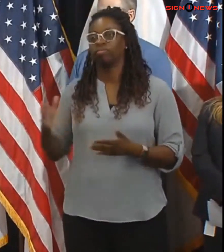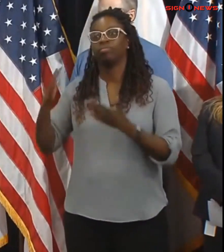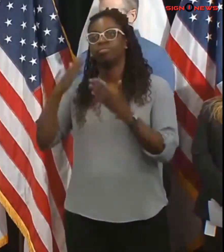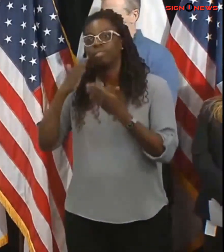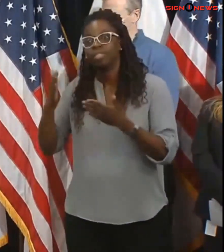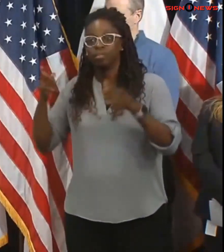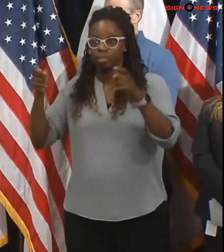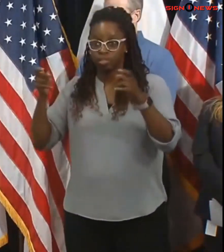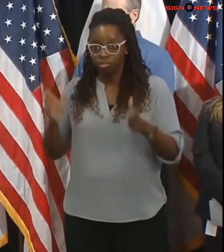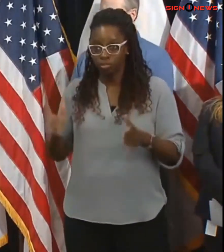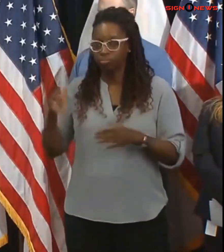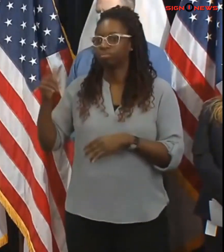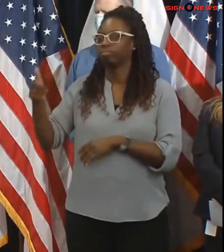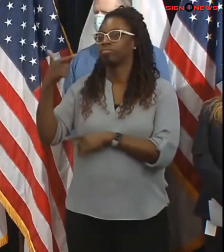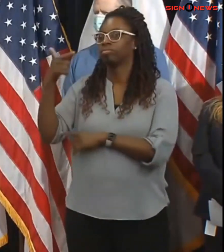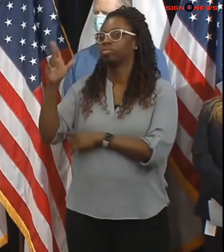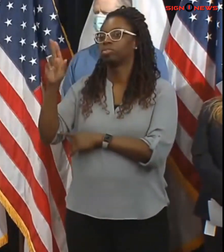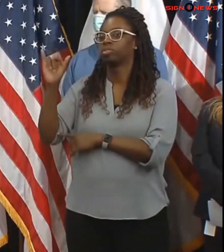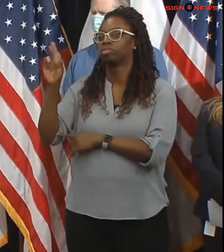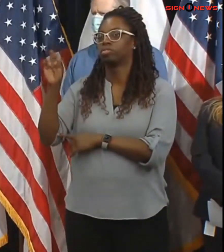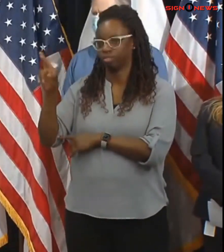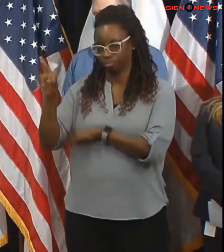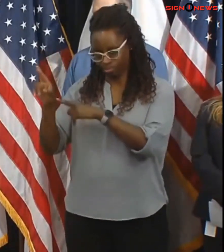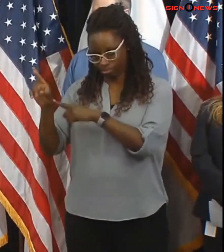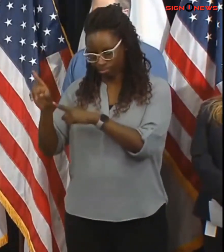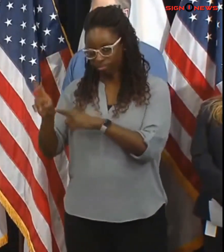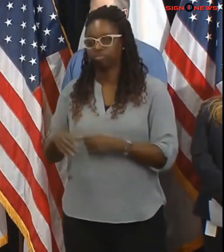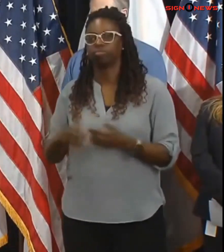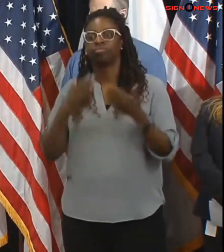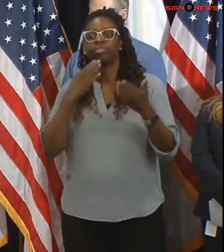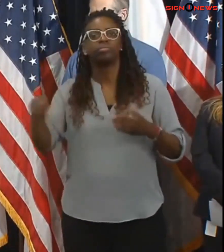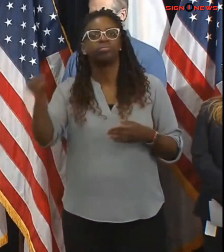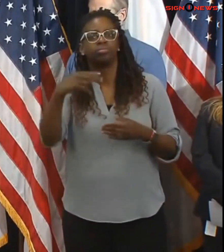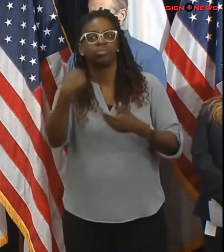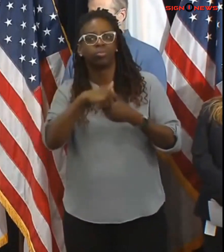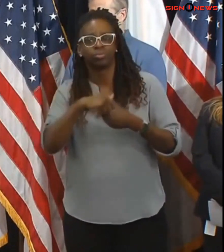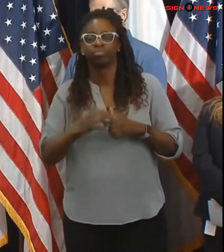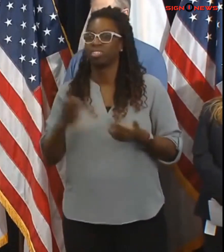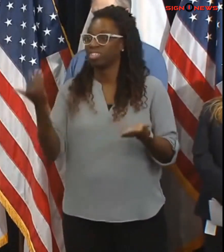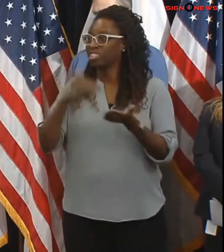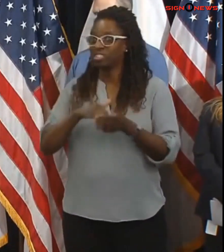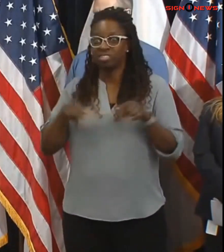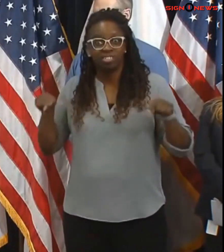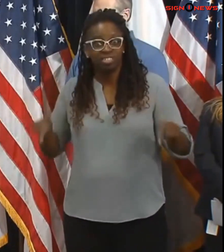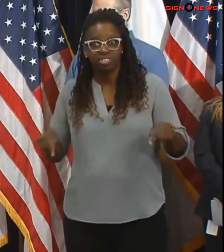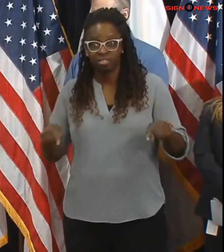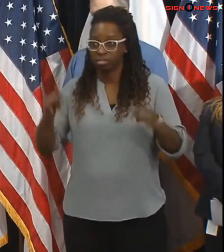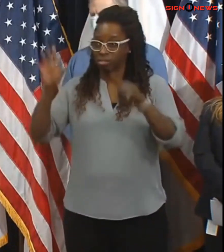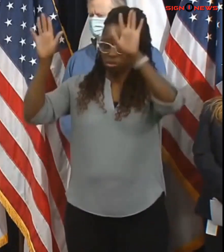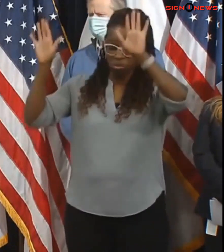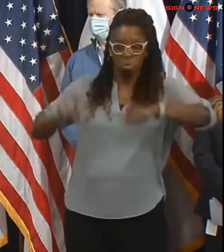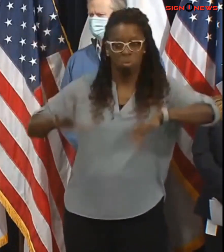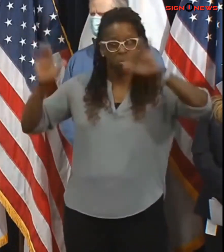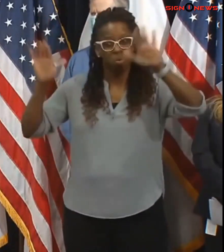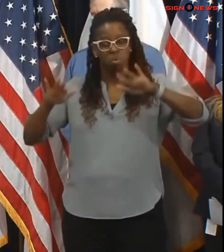for joining today uh you know as you've heard from the previous speakers this is going to be among one of the most challenging days for the